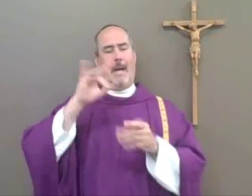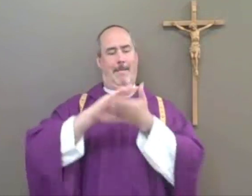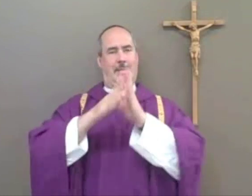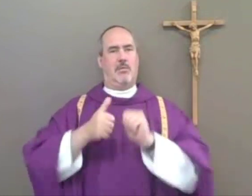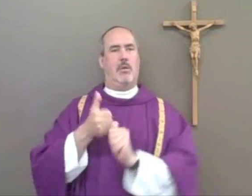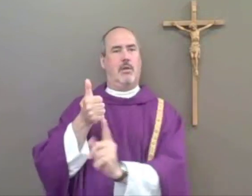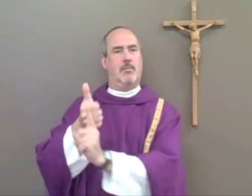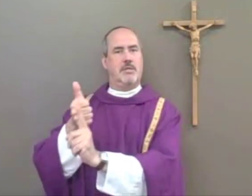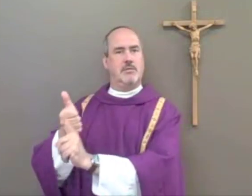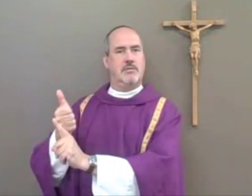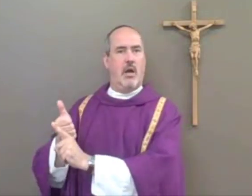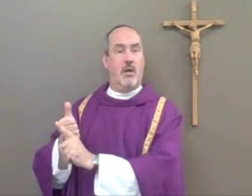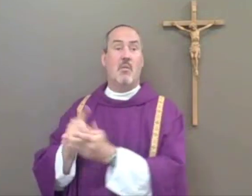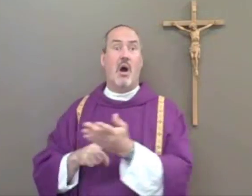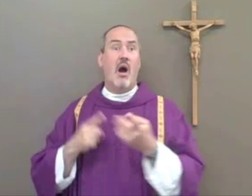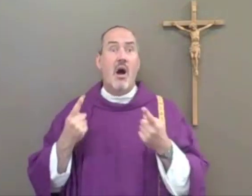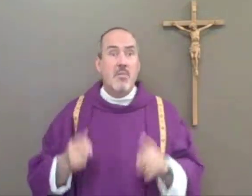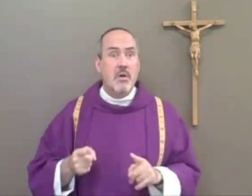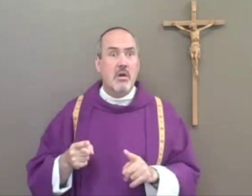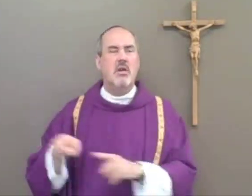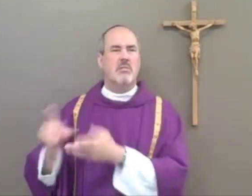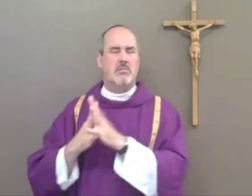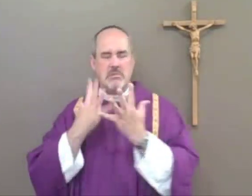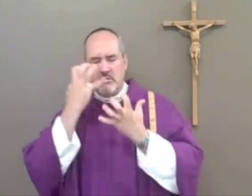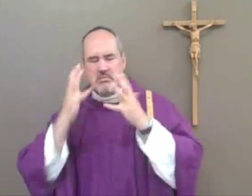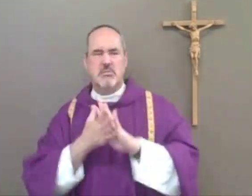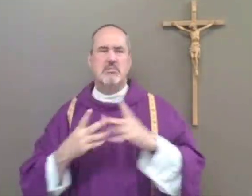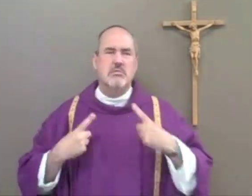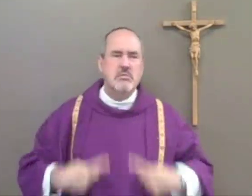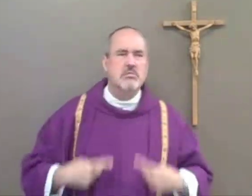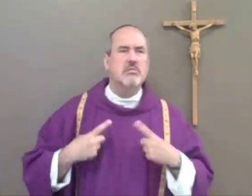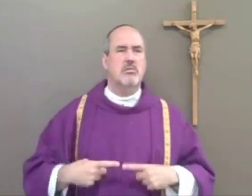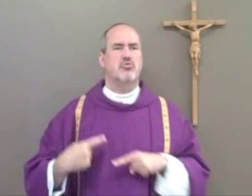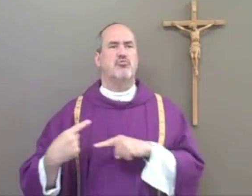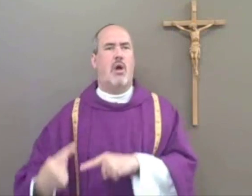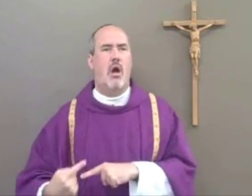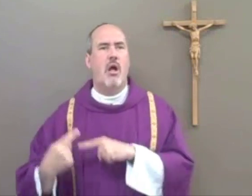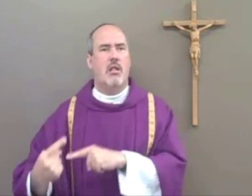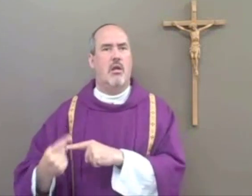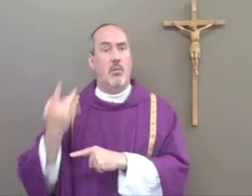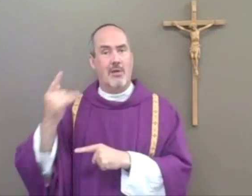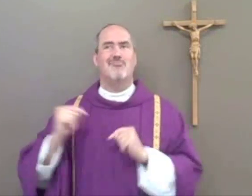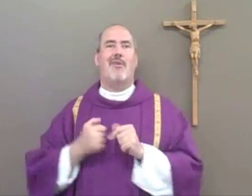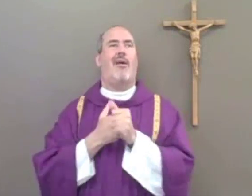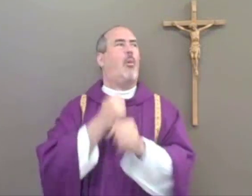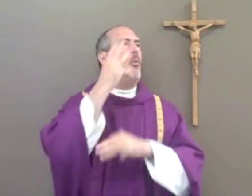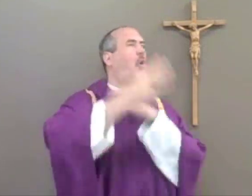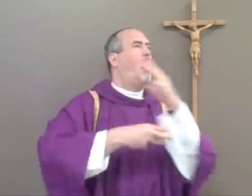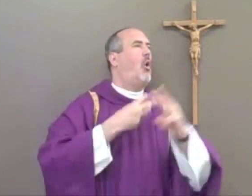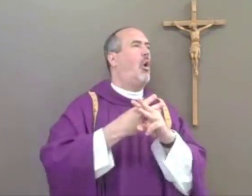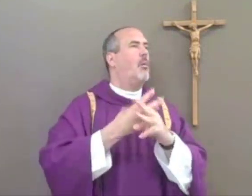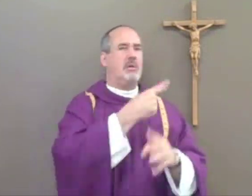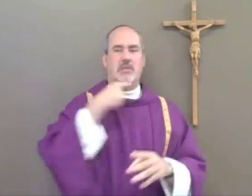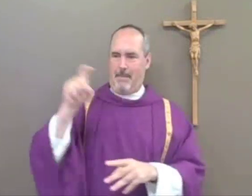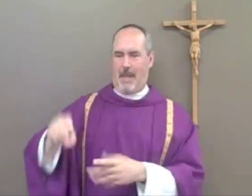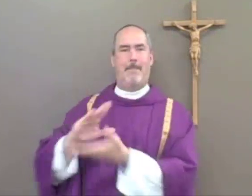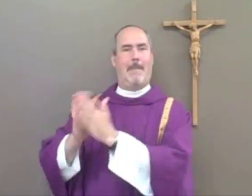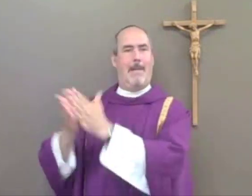do that. They don't find peace within themselves. And what happens is they become angry and depressed or struggle in the world